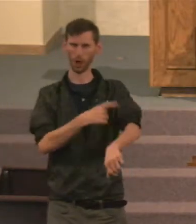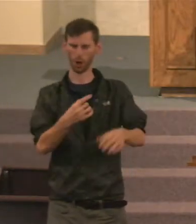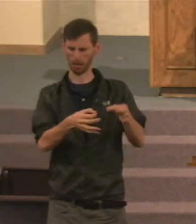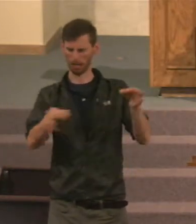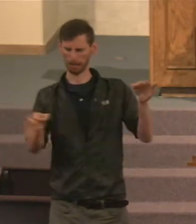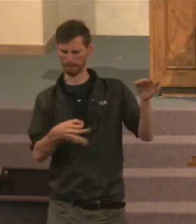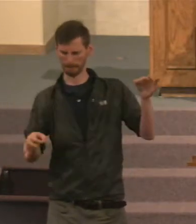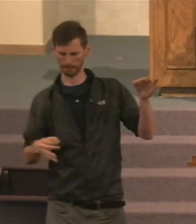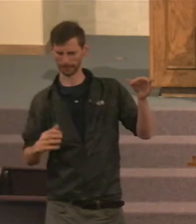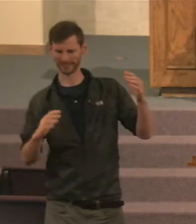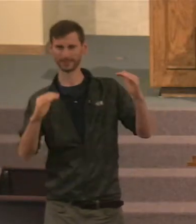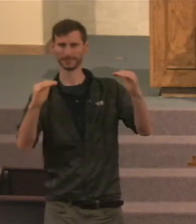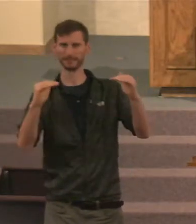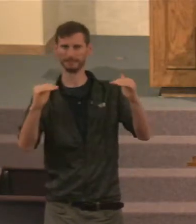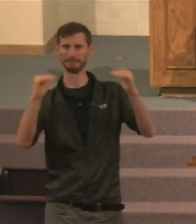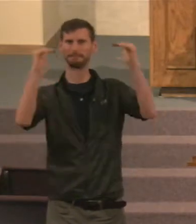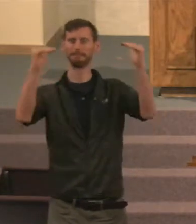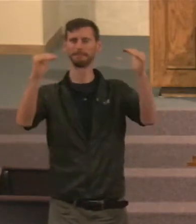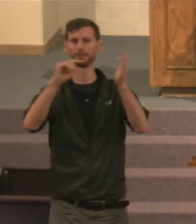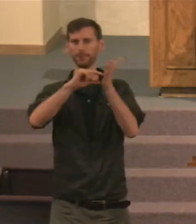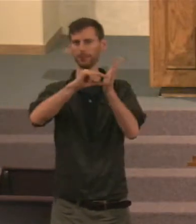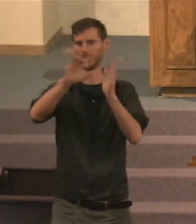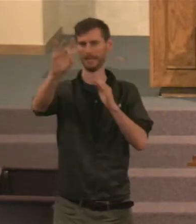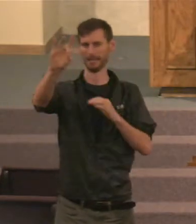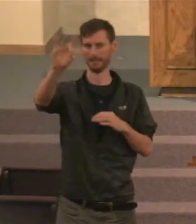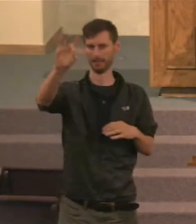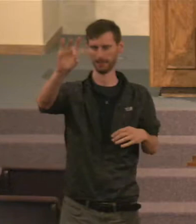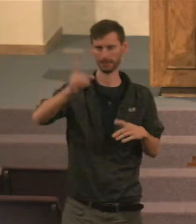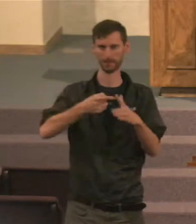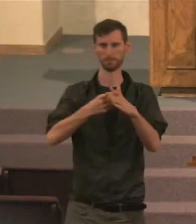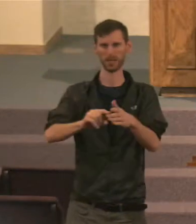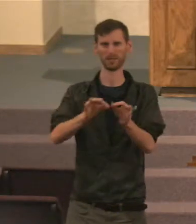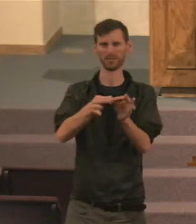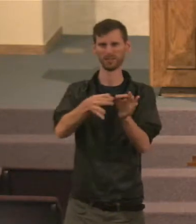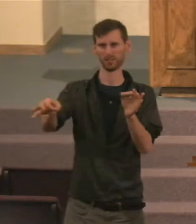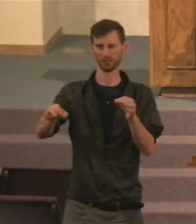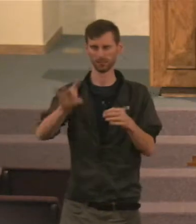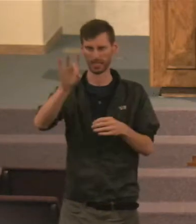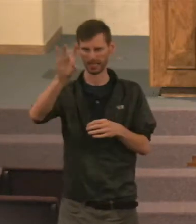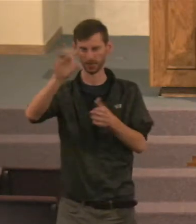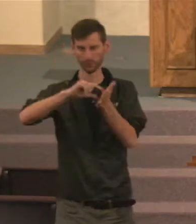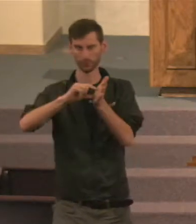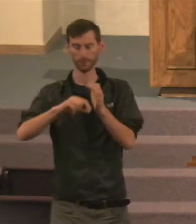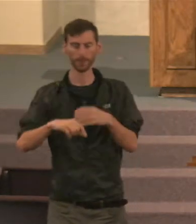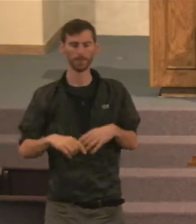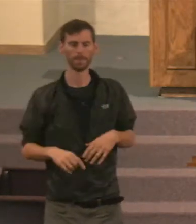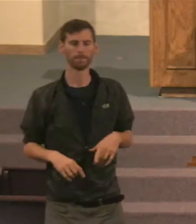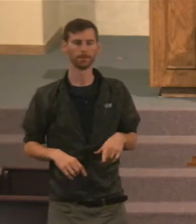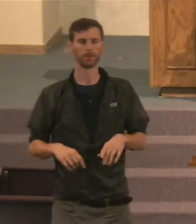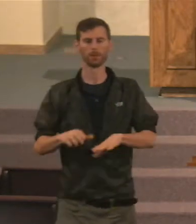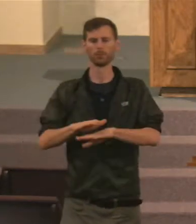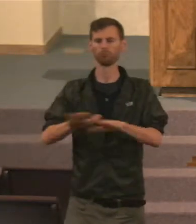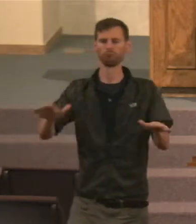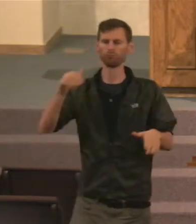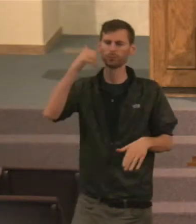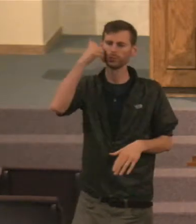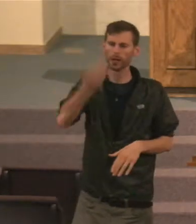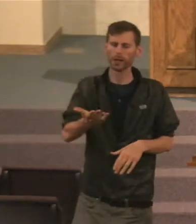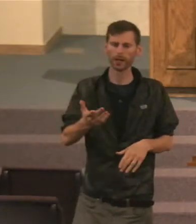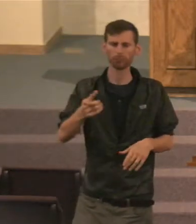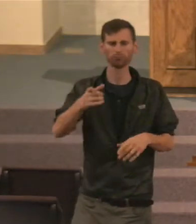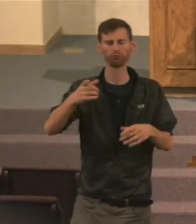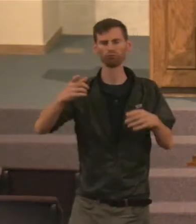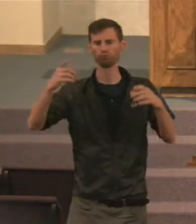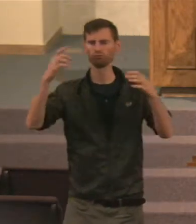back to verse 8 to get to the beginning of that sentence. Paul says to Timothy, not be ashamed, then, of testifying to our Lord,